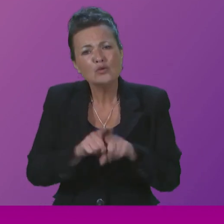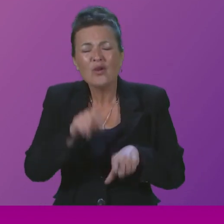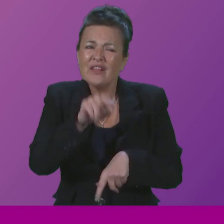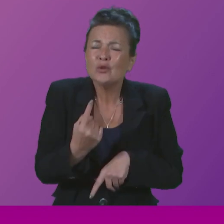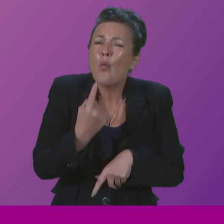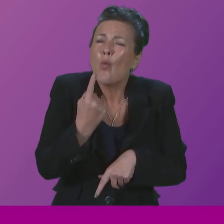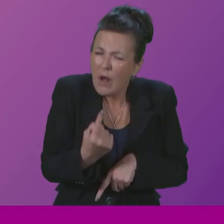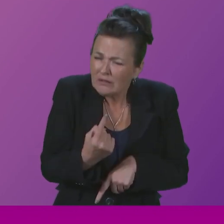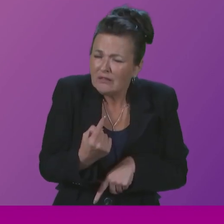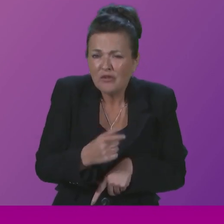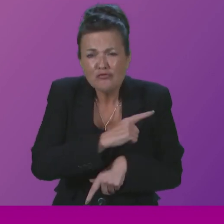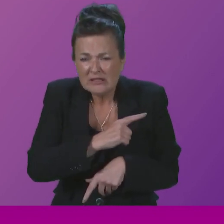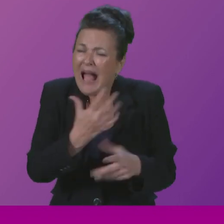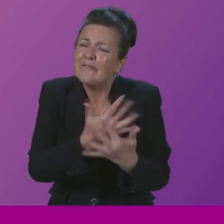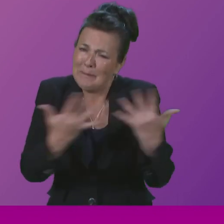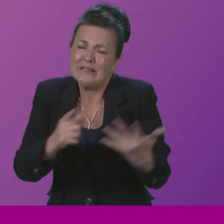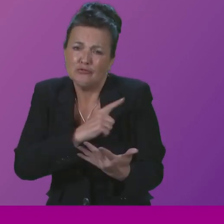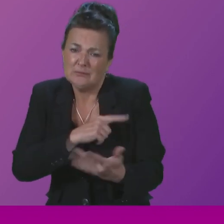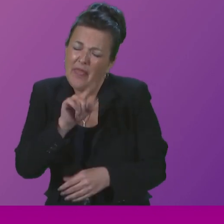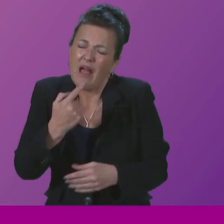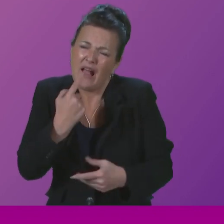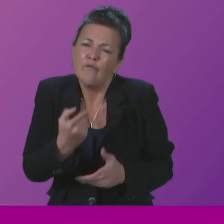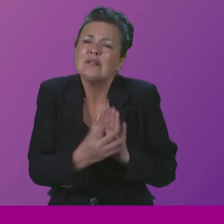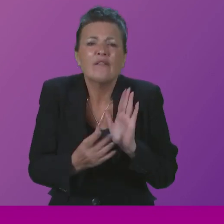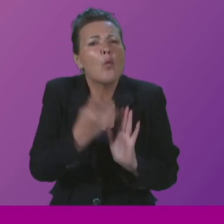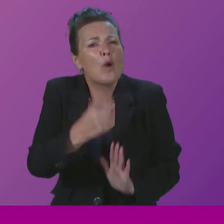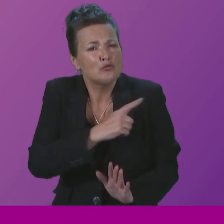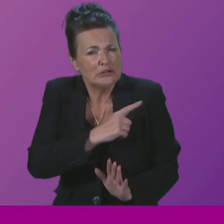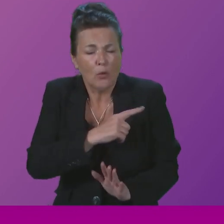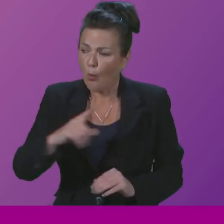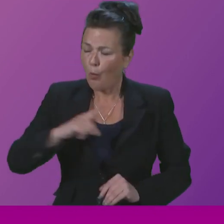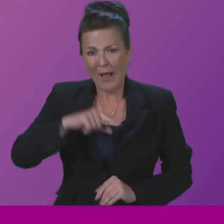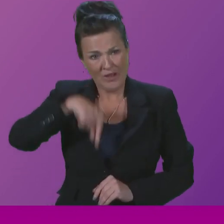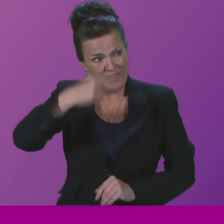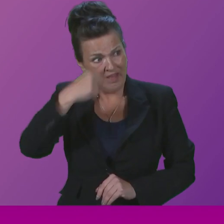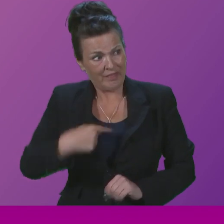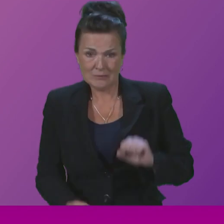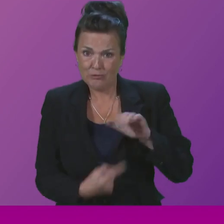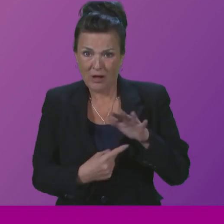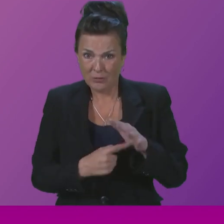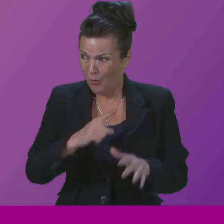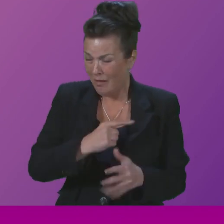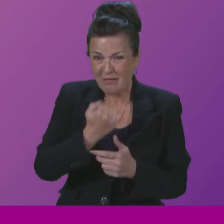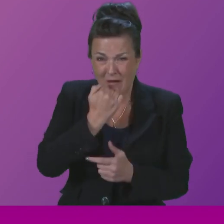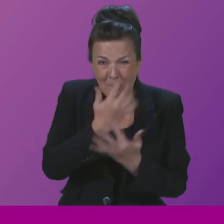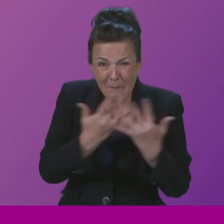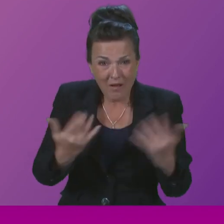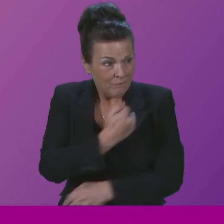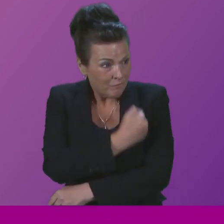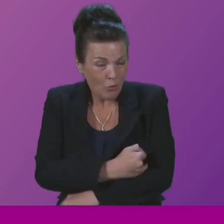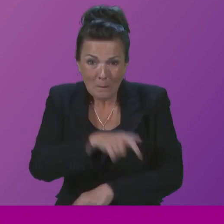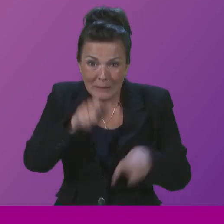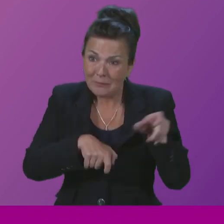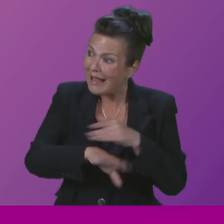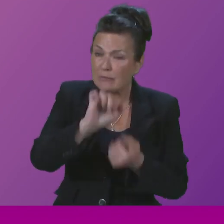the many reasons, why this Government has made it a priority to try to reduce the number of people, particularly the number of vulnerable people, who are in our